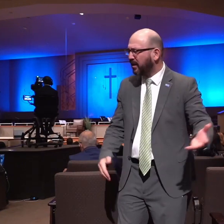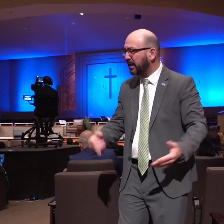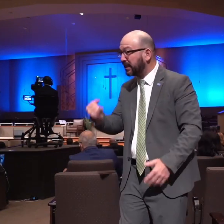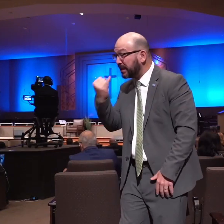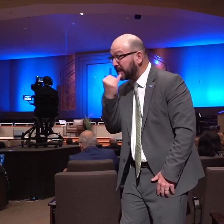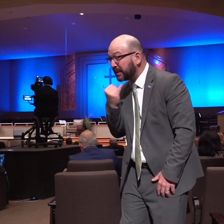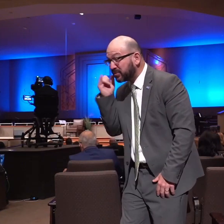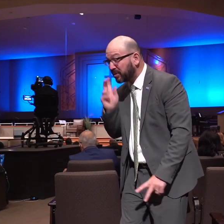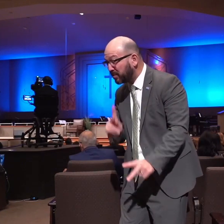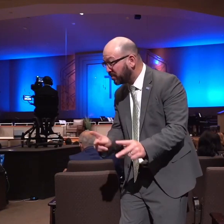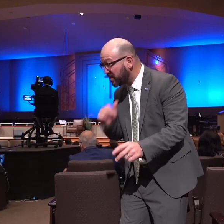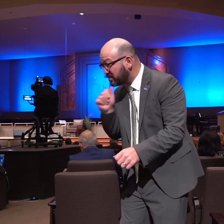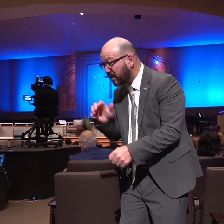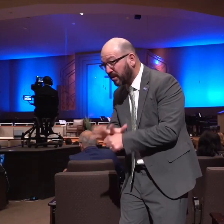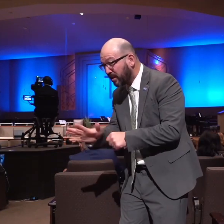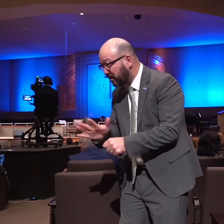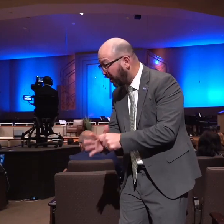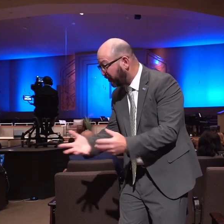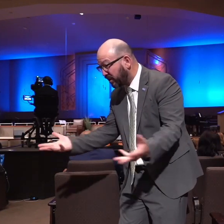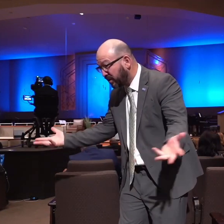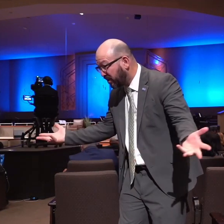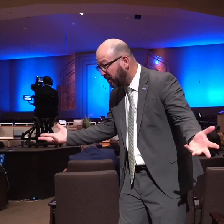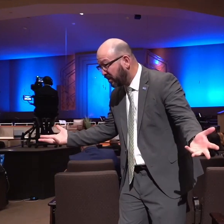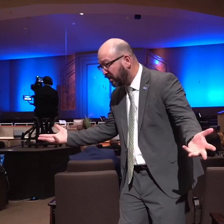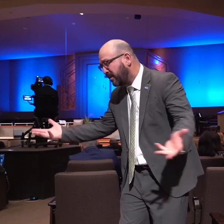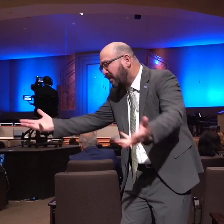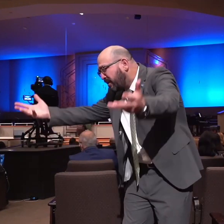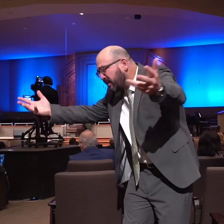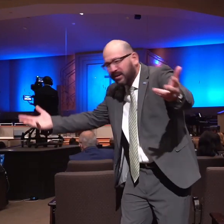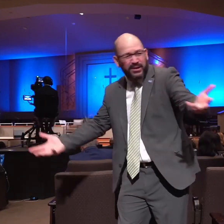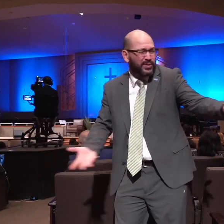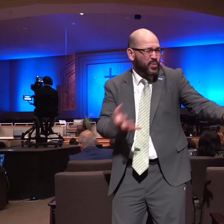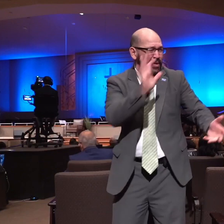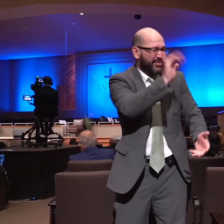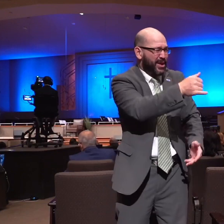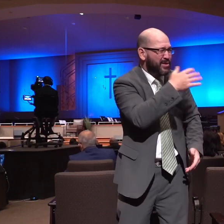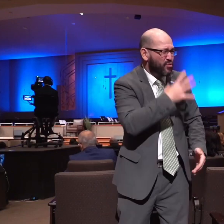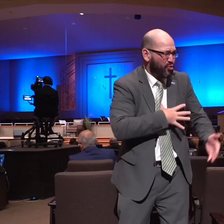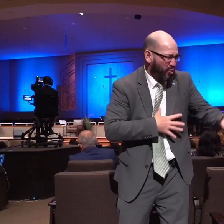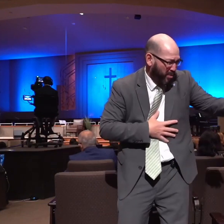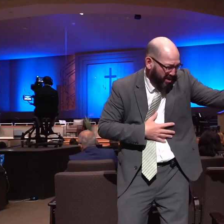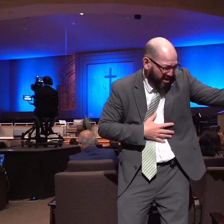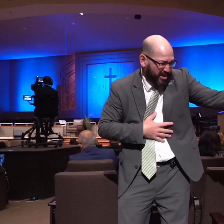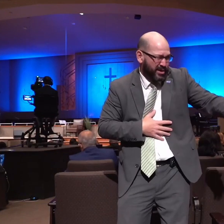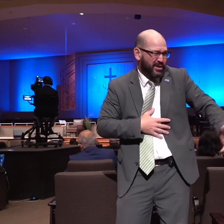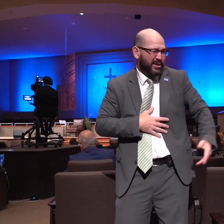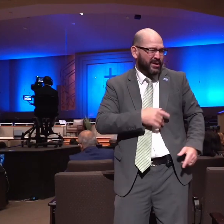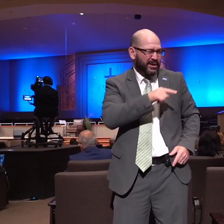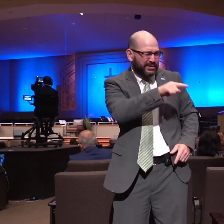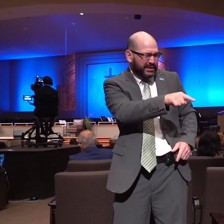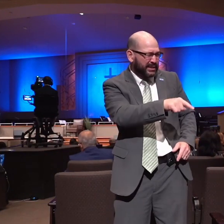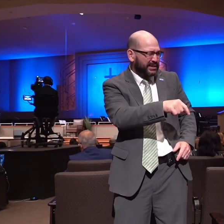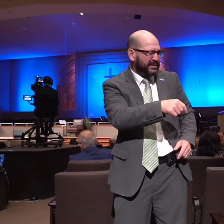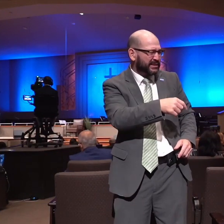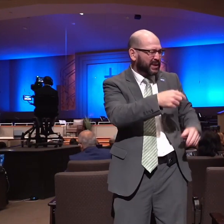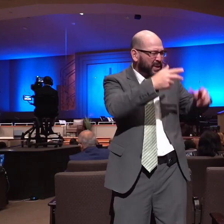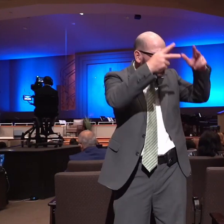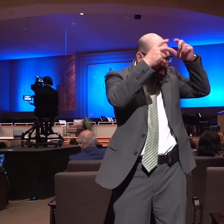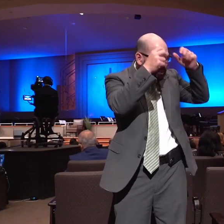brethren are among all my people that thou goest to take a wife of the uncircumcised philistines and samson